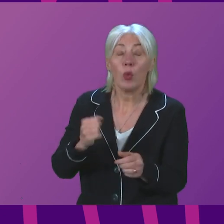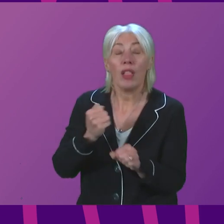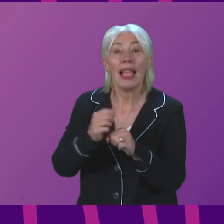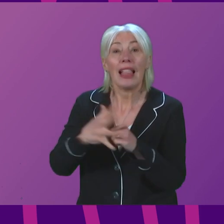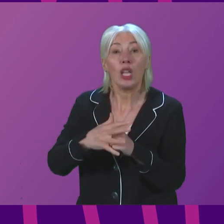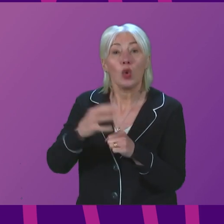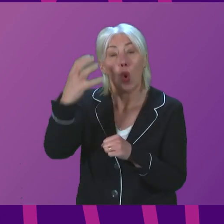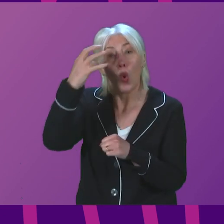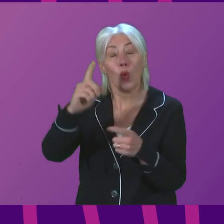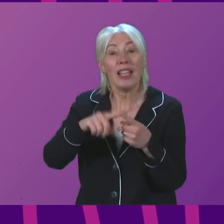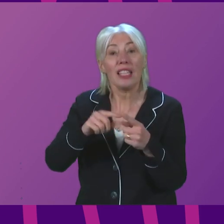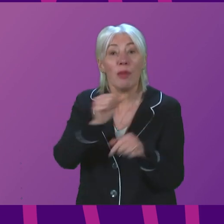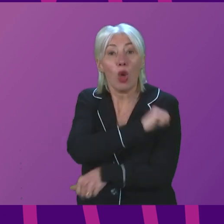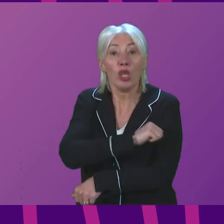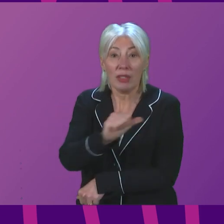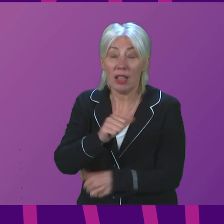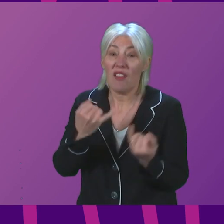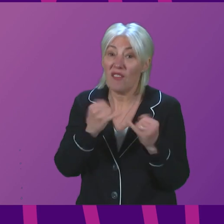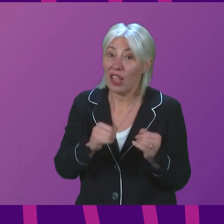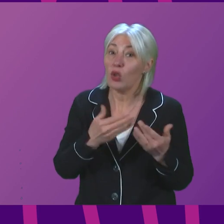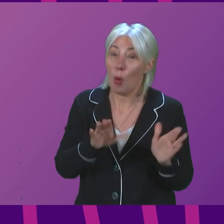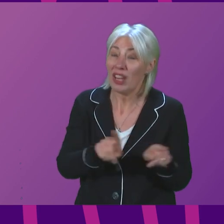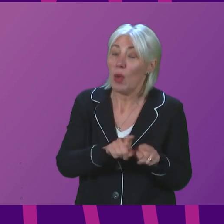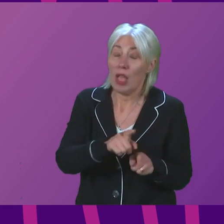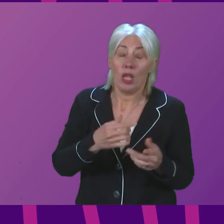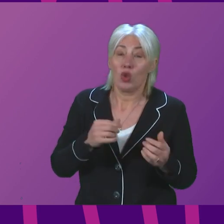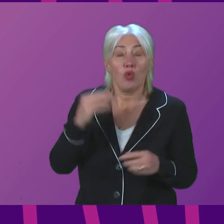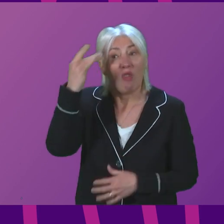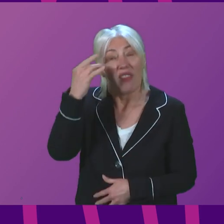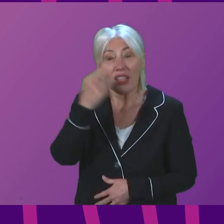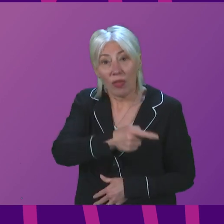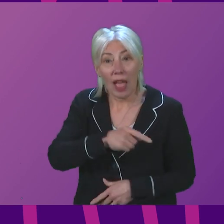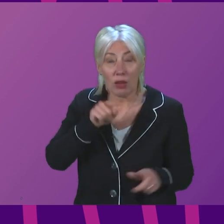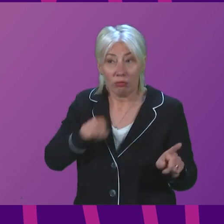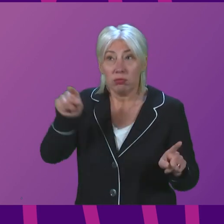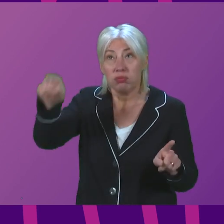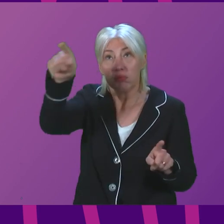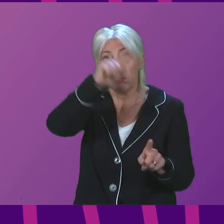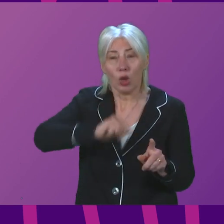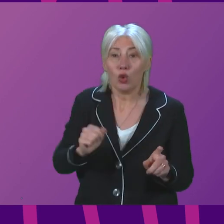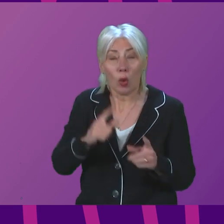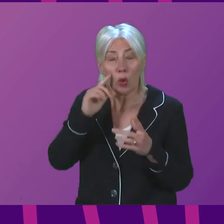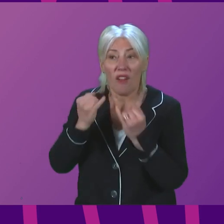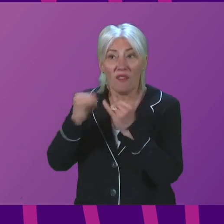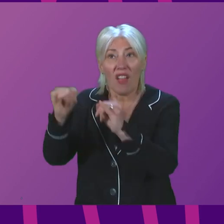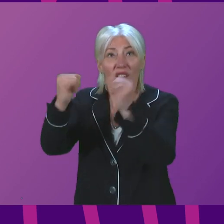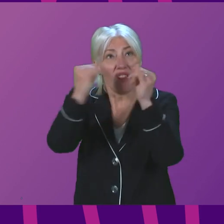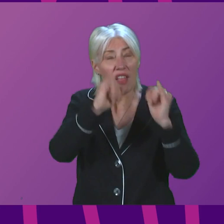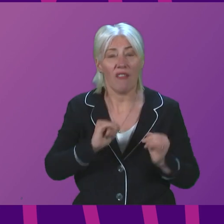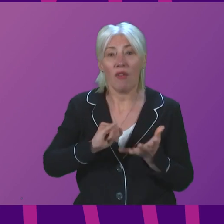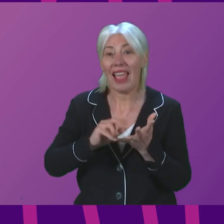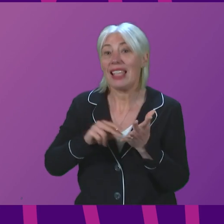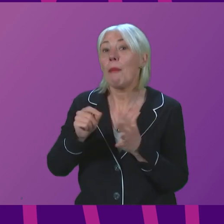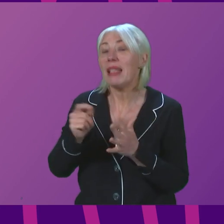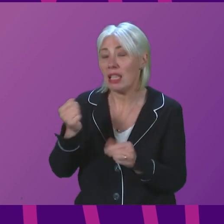Hospital, perhaps the government should reflect on that. Because right around the country, we are seeing the cost of S&P failure. And at the same